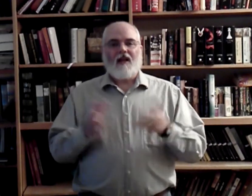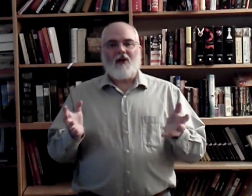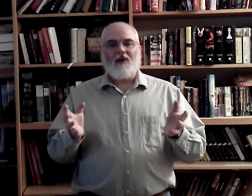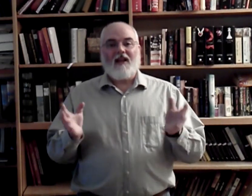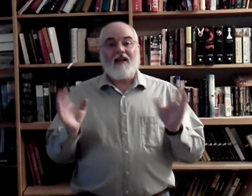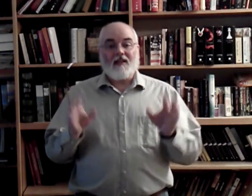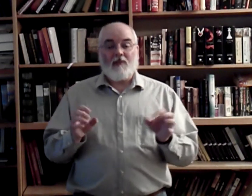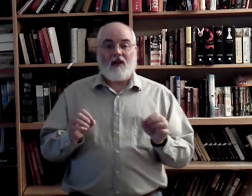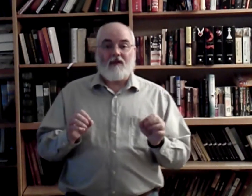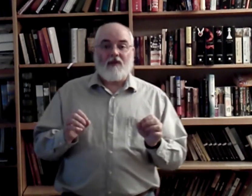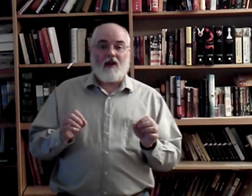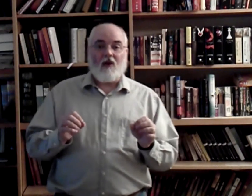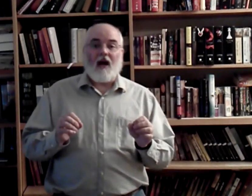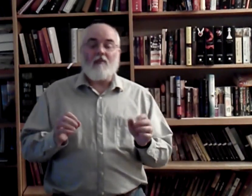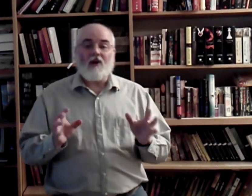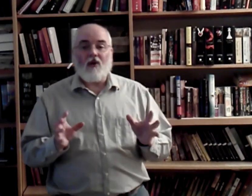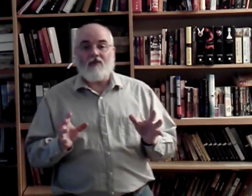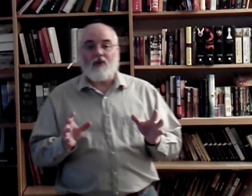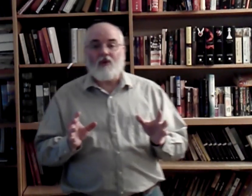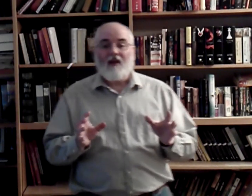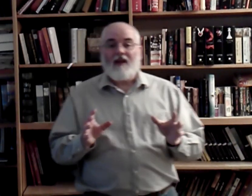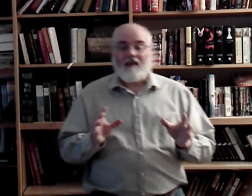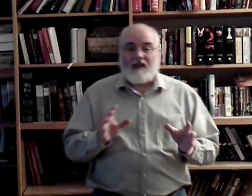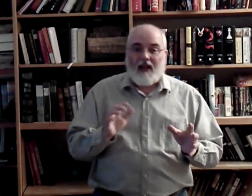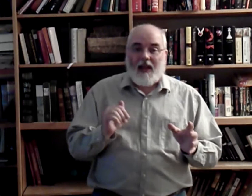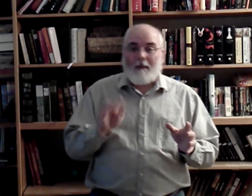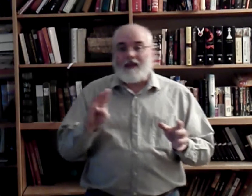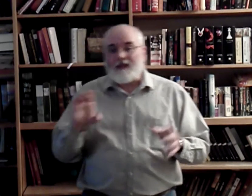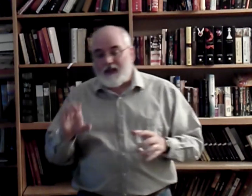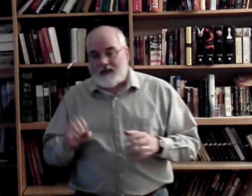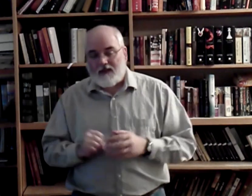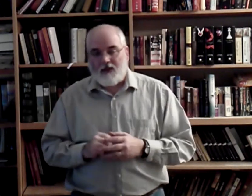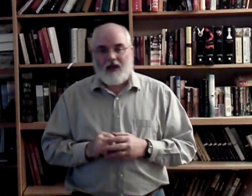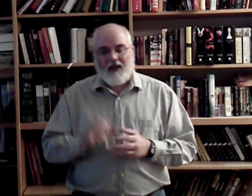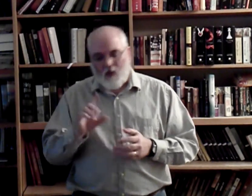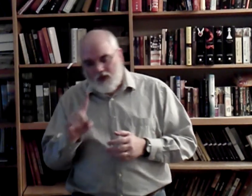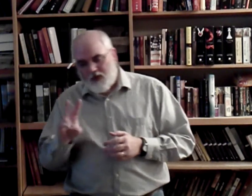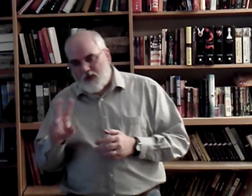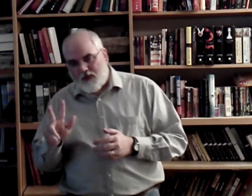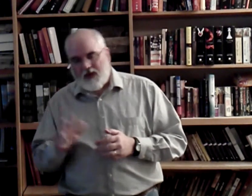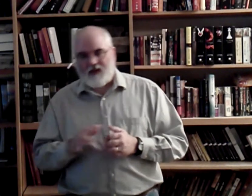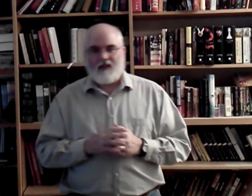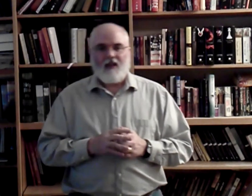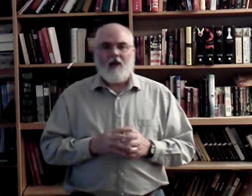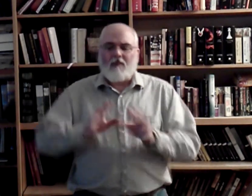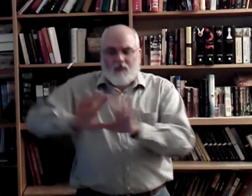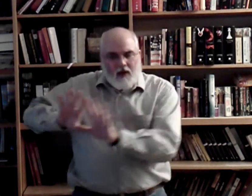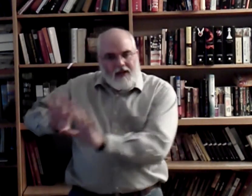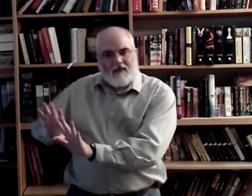Hello, and in this part of the video, I'm going to go through the ABCs, okay, and the 1-2-3s. But before I get